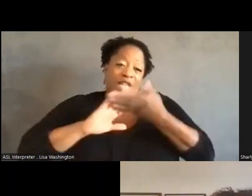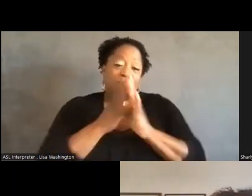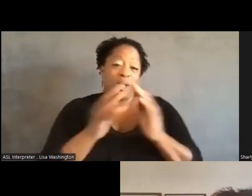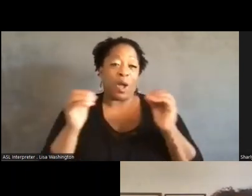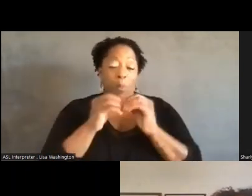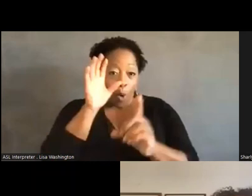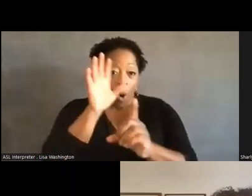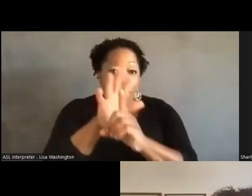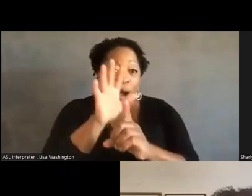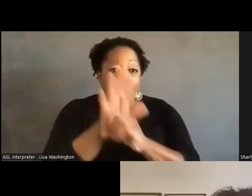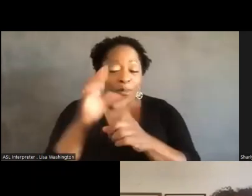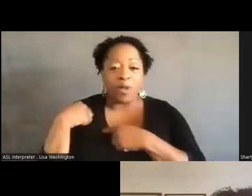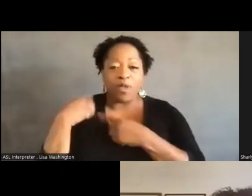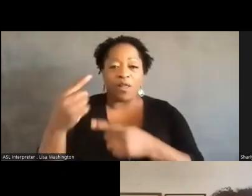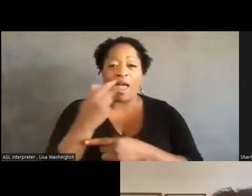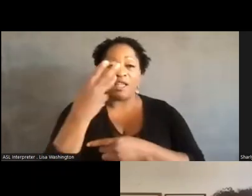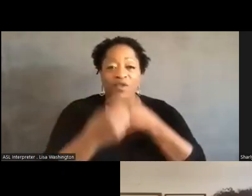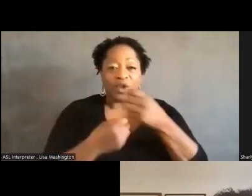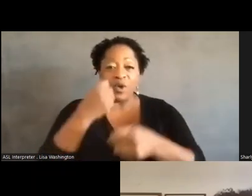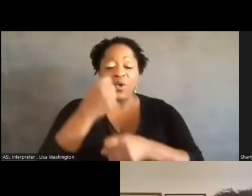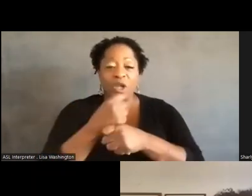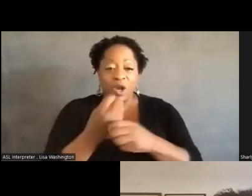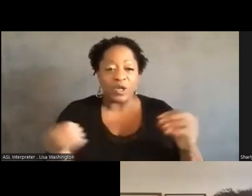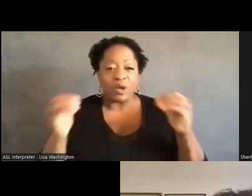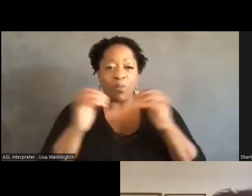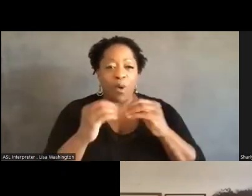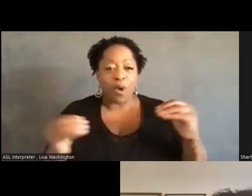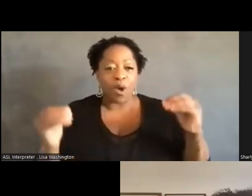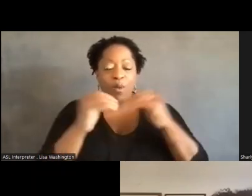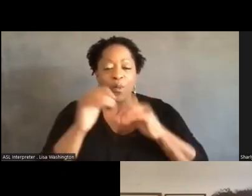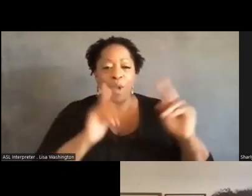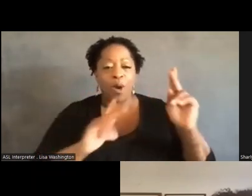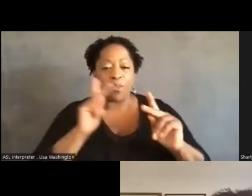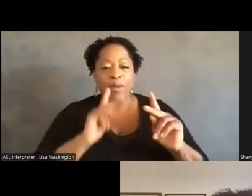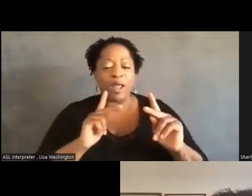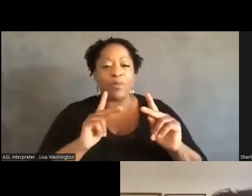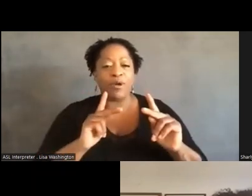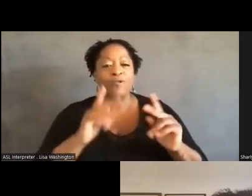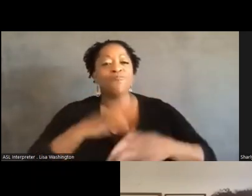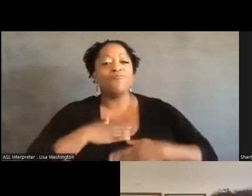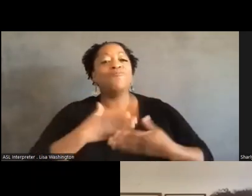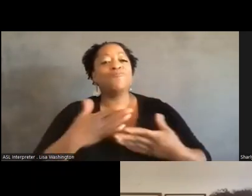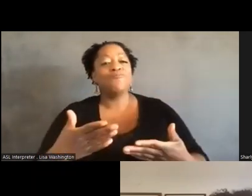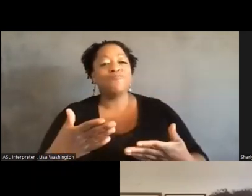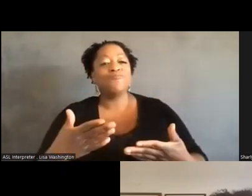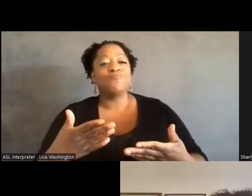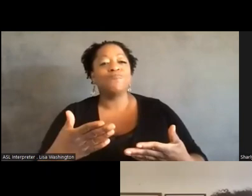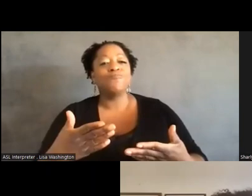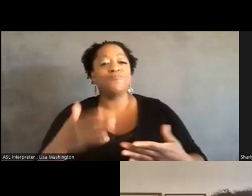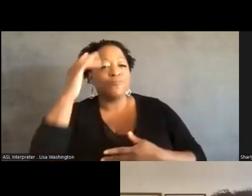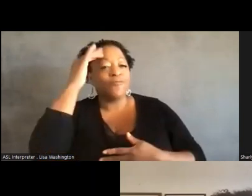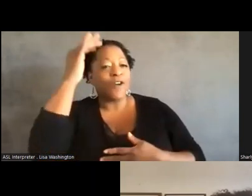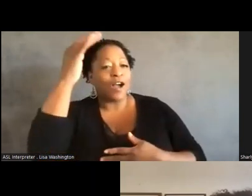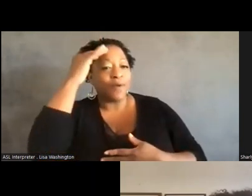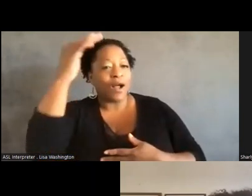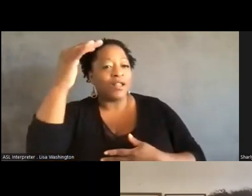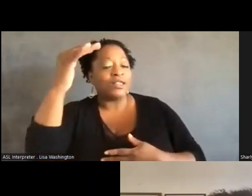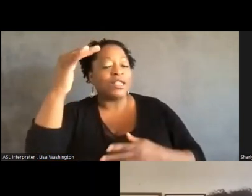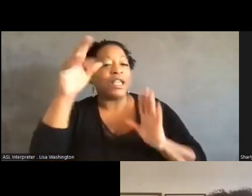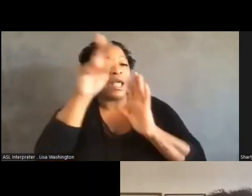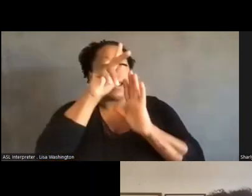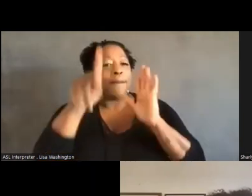um, in the last couple of years, more and more people are subscribing to a, an abolitionist politics.